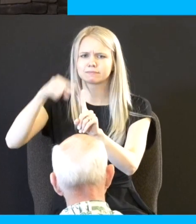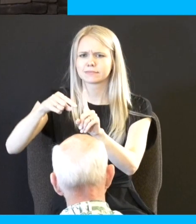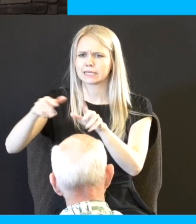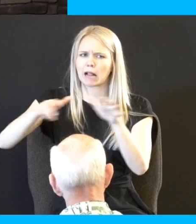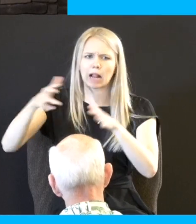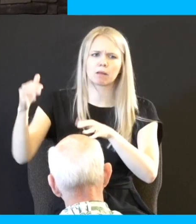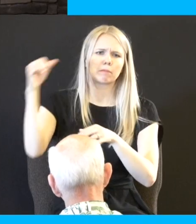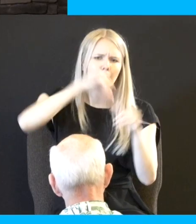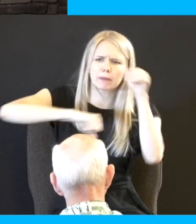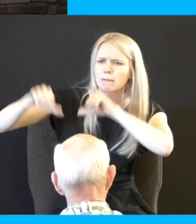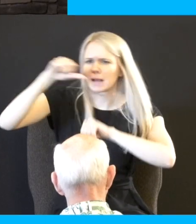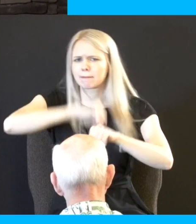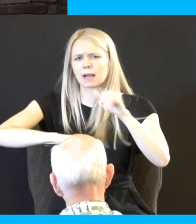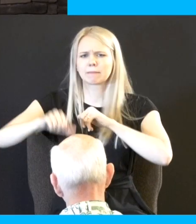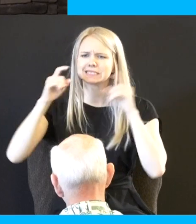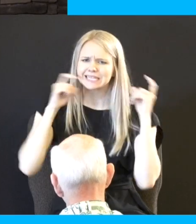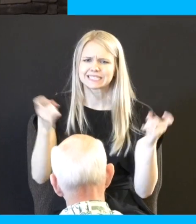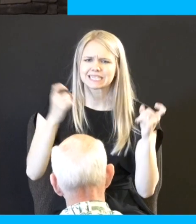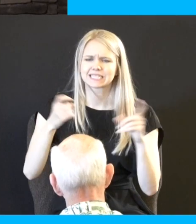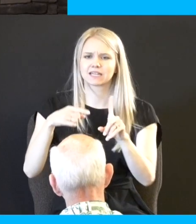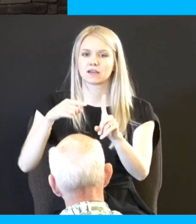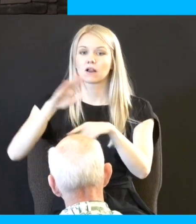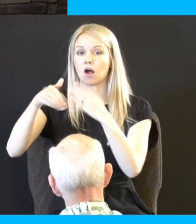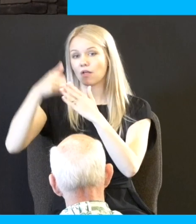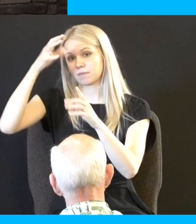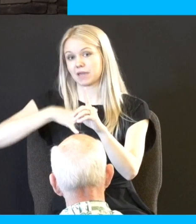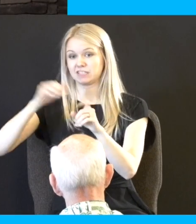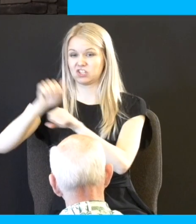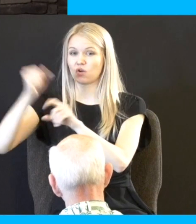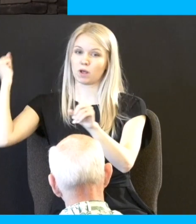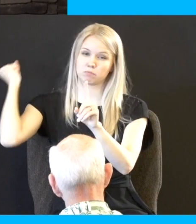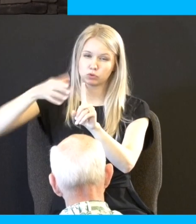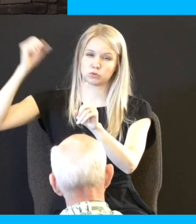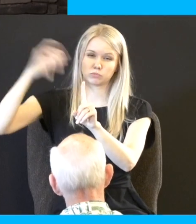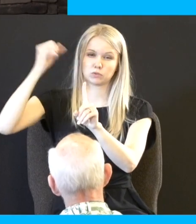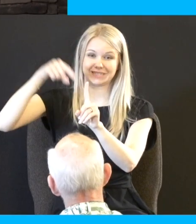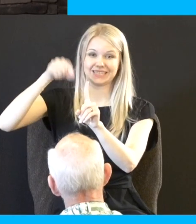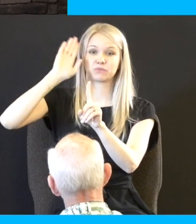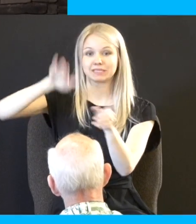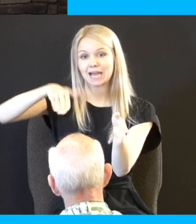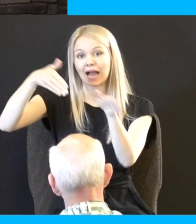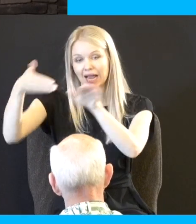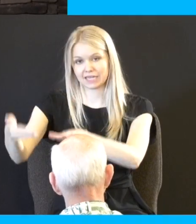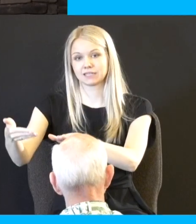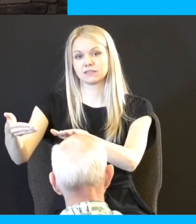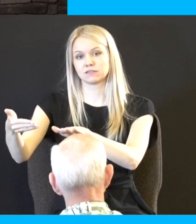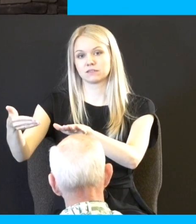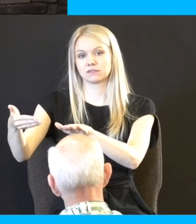and all the men of his city shall stone him with stones that he die and so shalt thou put evil away from among